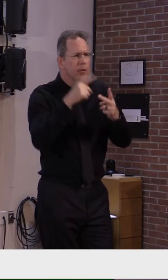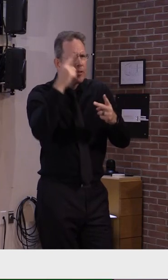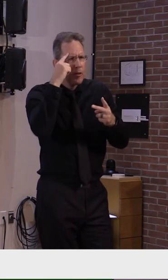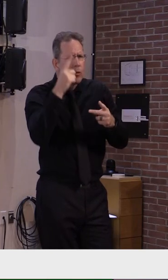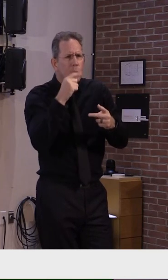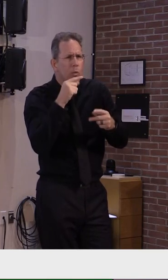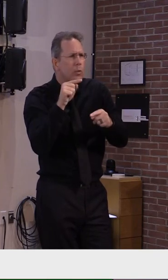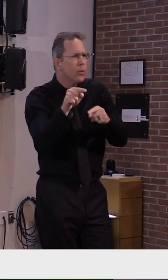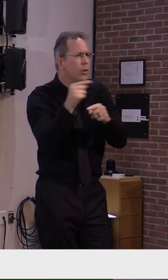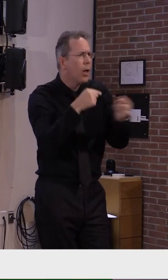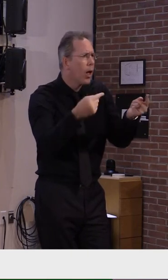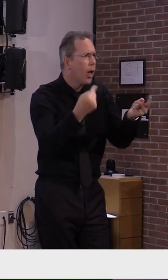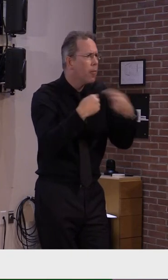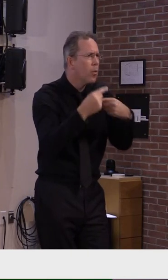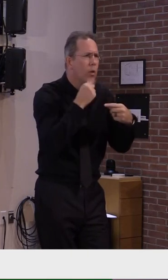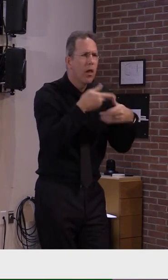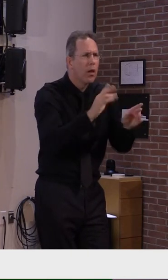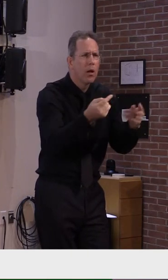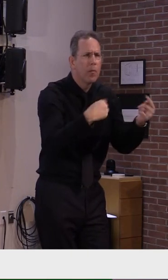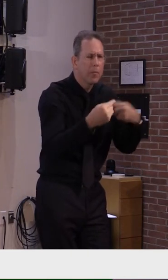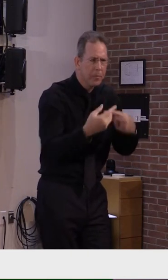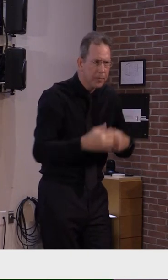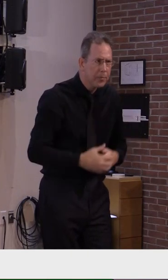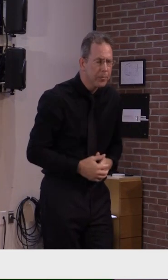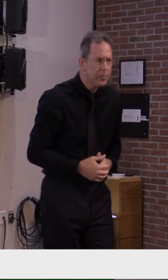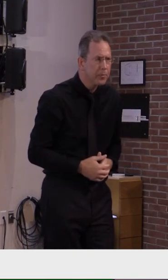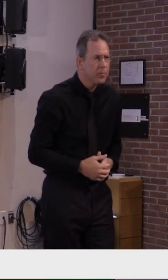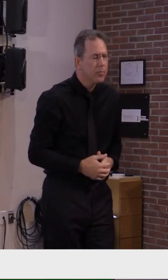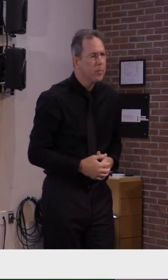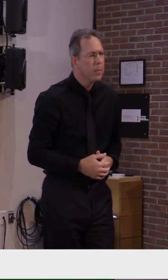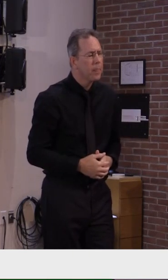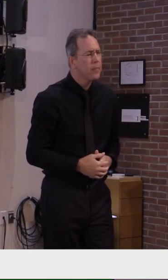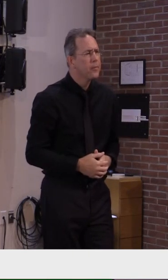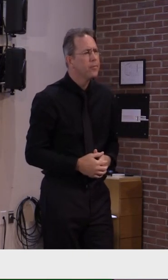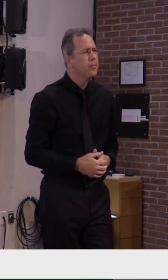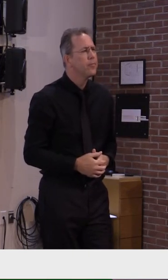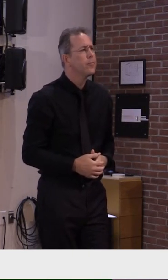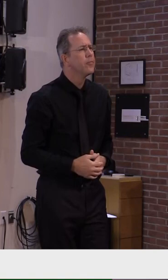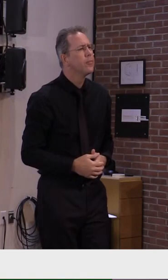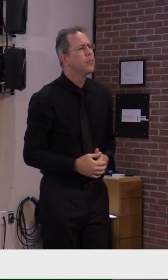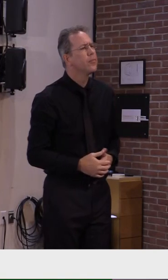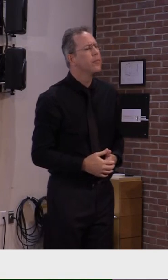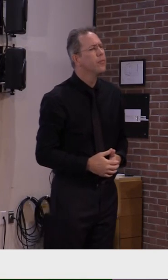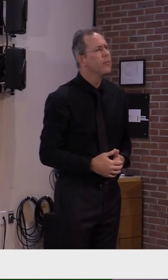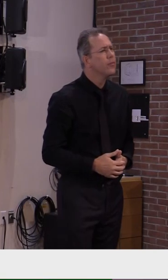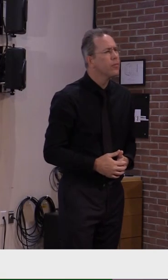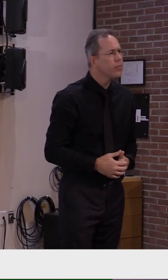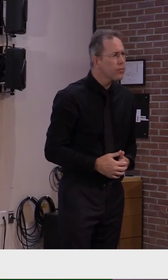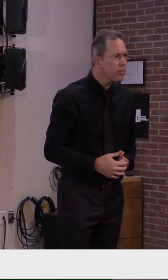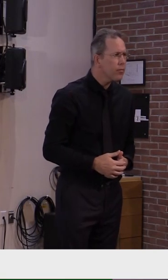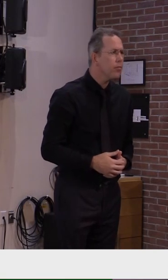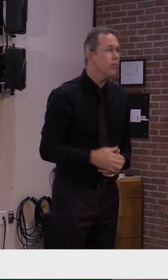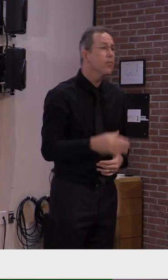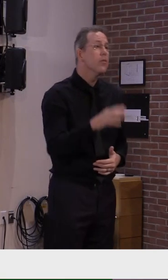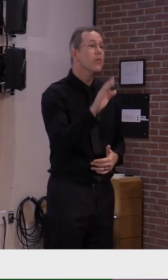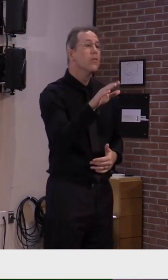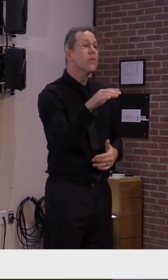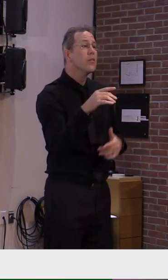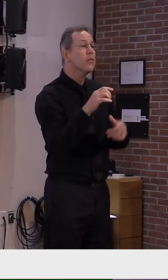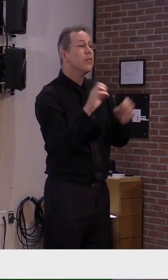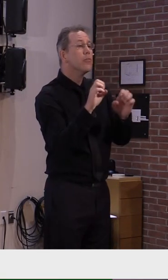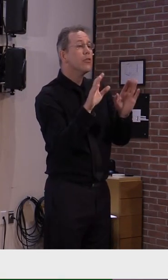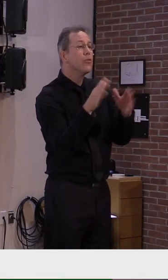assistance to access care. Visitation for patients in end-of-life will be managed by the care team